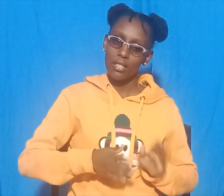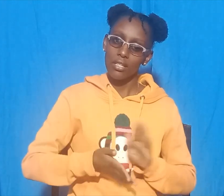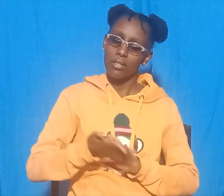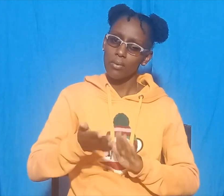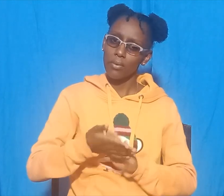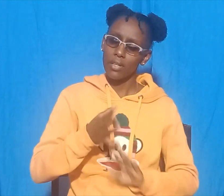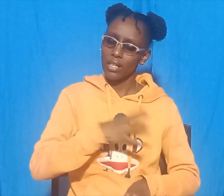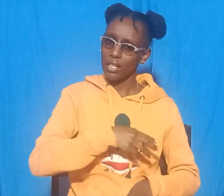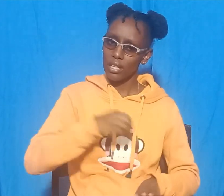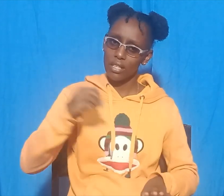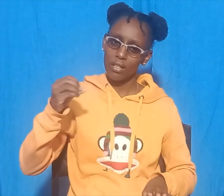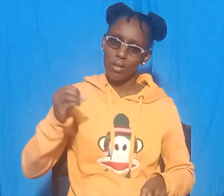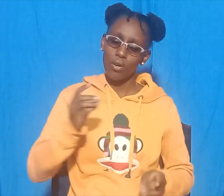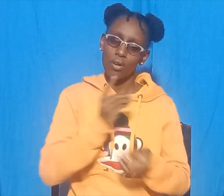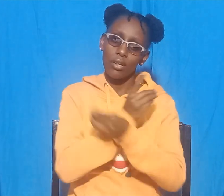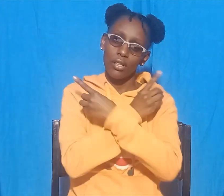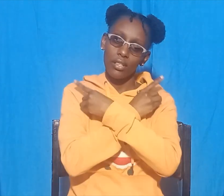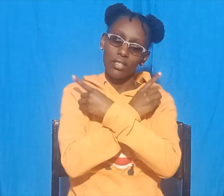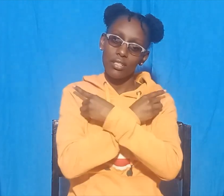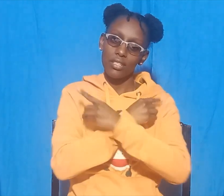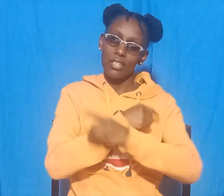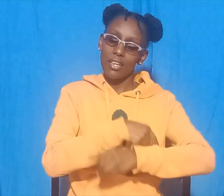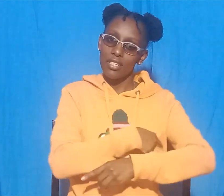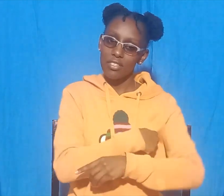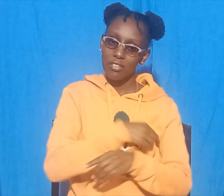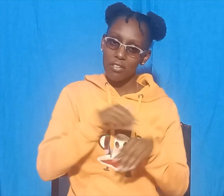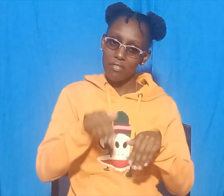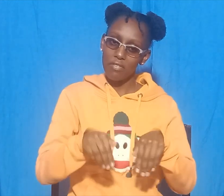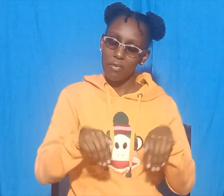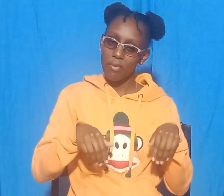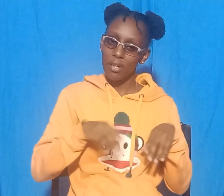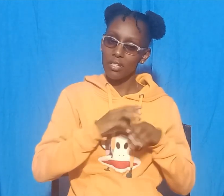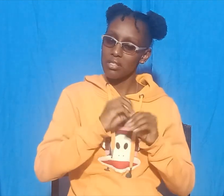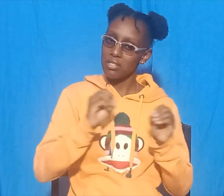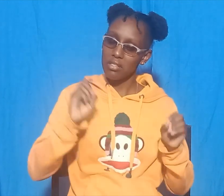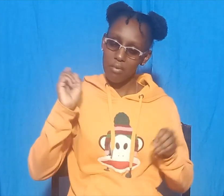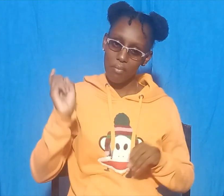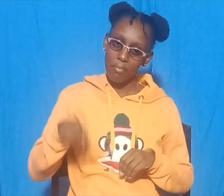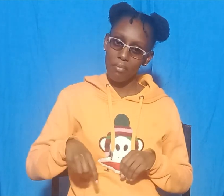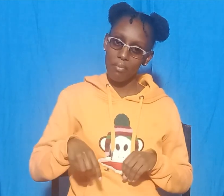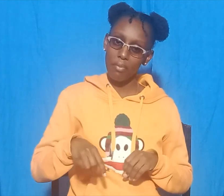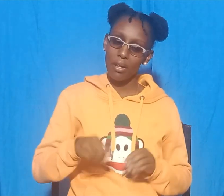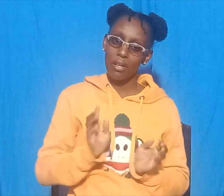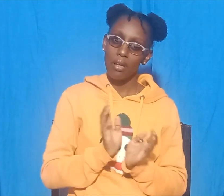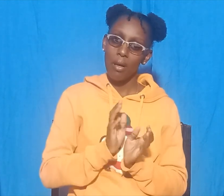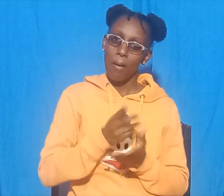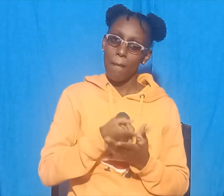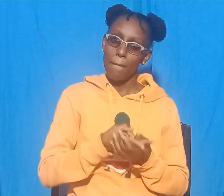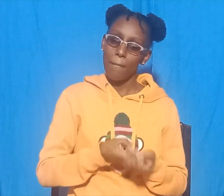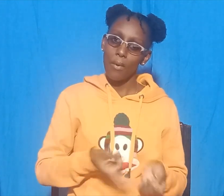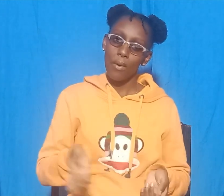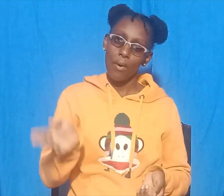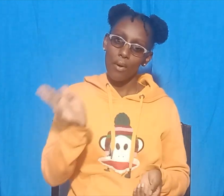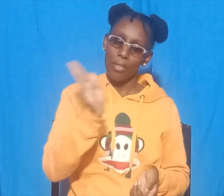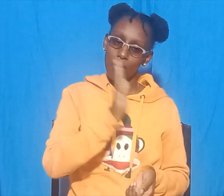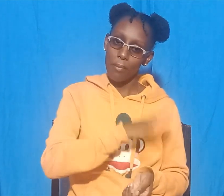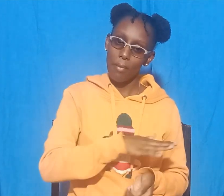Your dear chief must not wait. The crocodile. The the monkey. swam back very quickly.